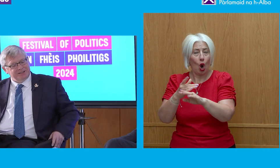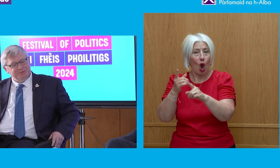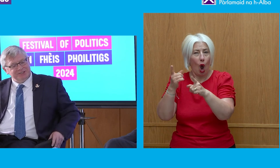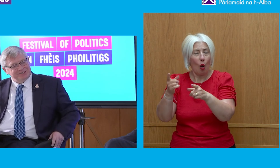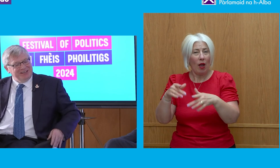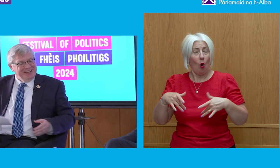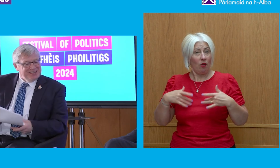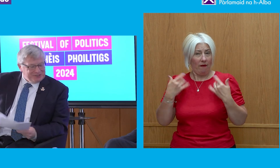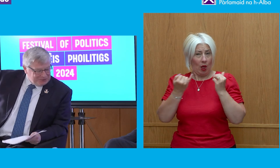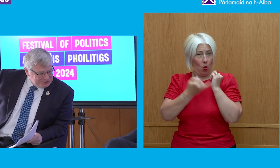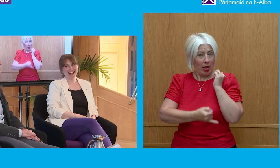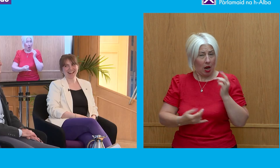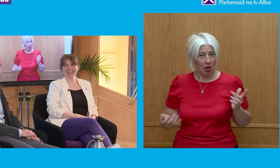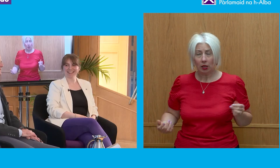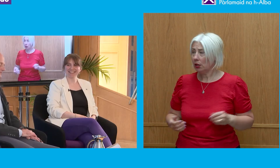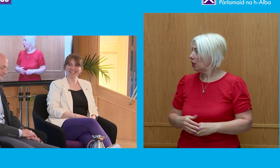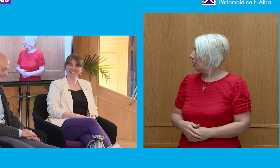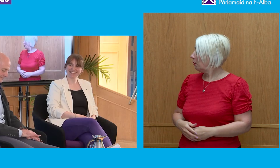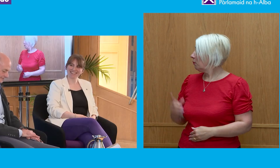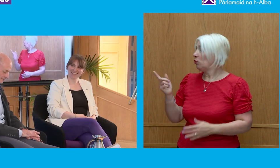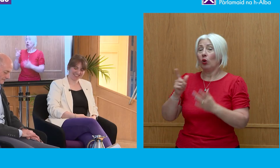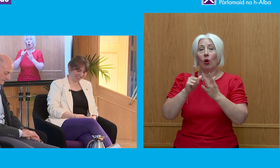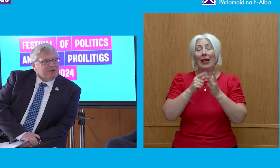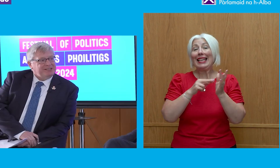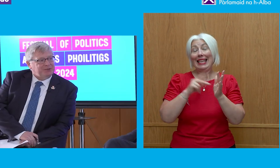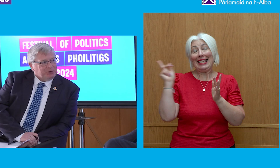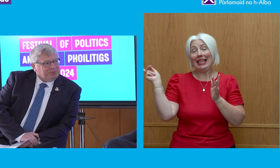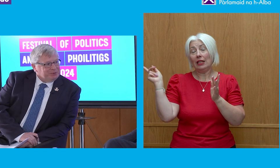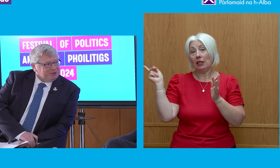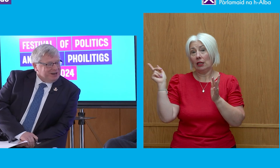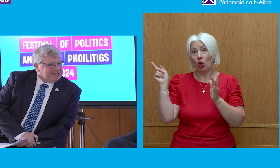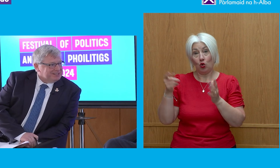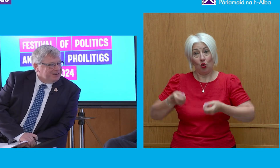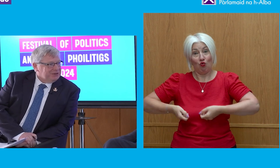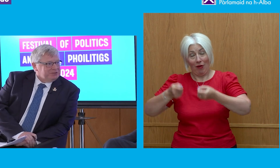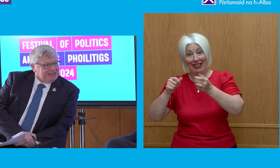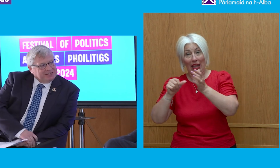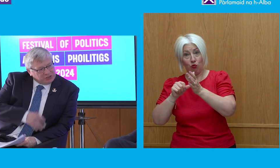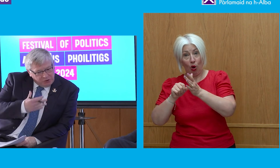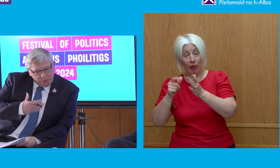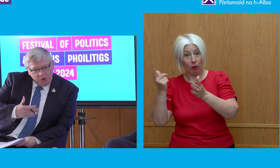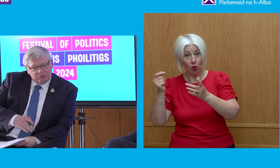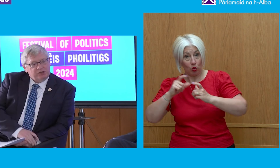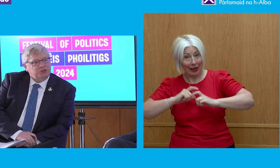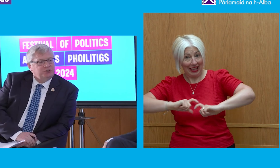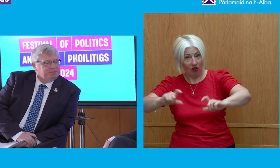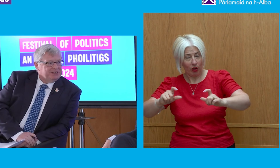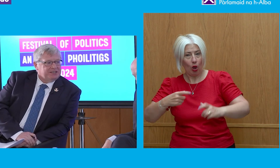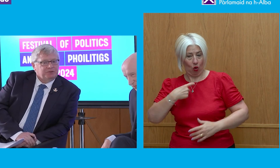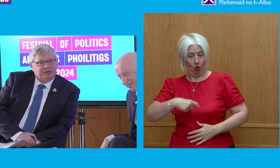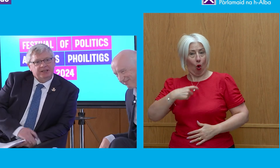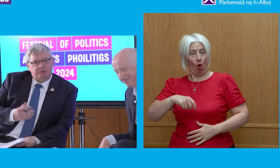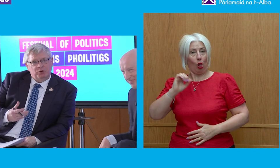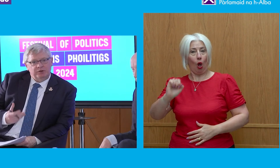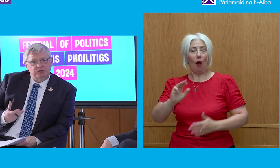side this time to allow you to go on, Ian, with that. Since you raised the problem, you raised who did it. So what role should the